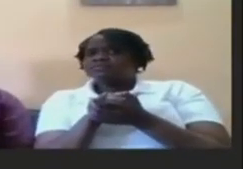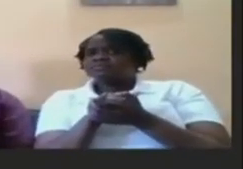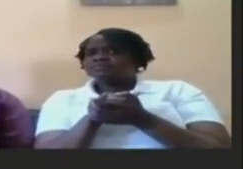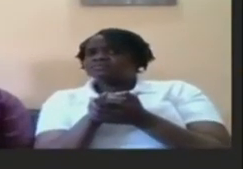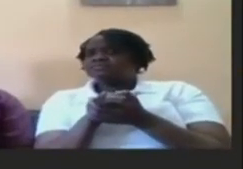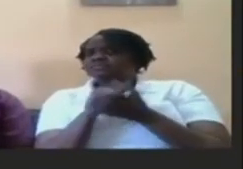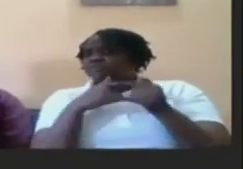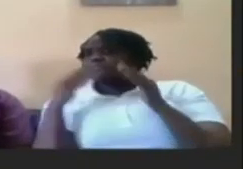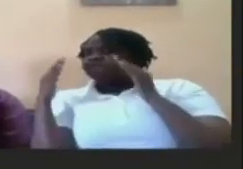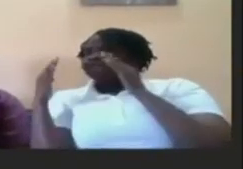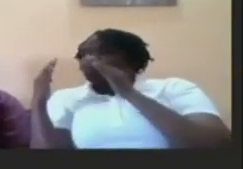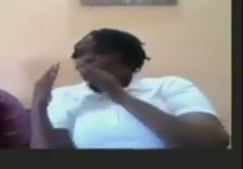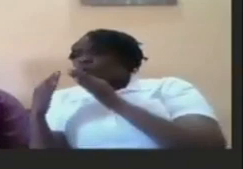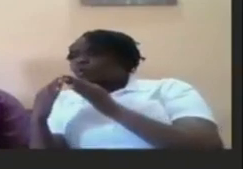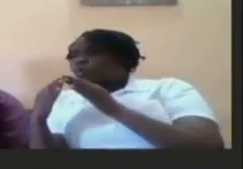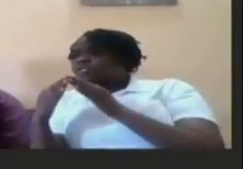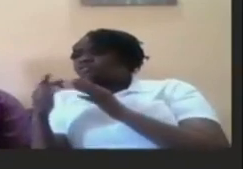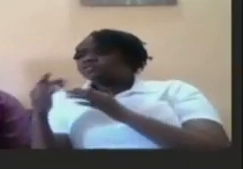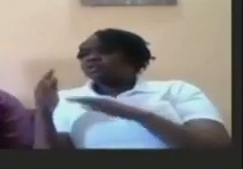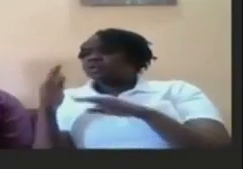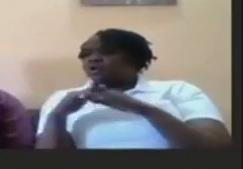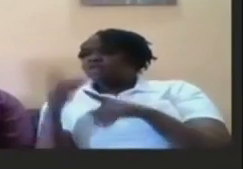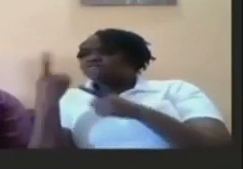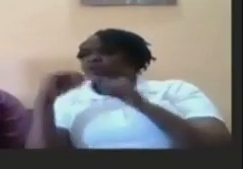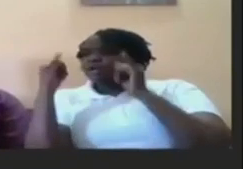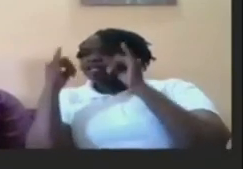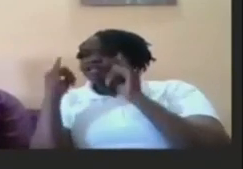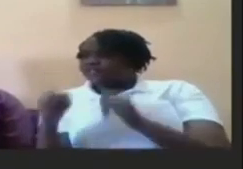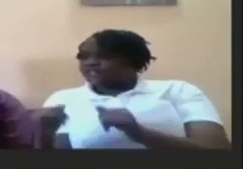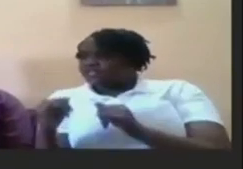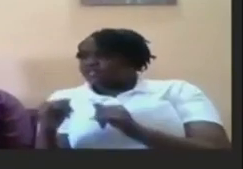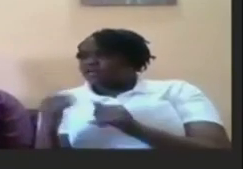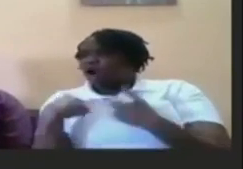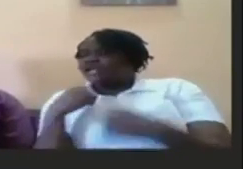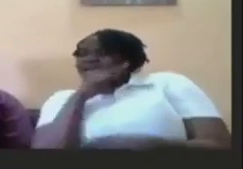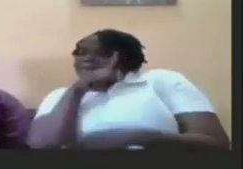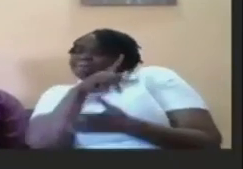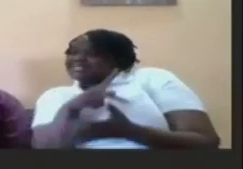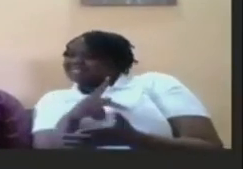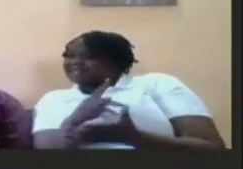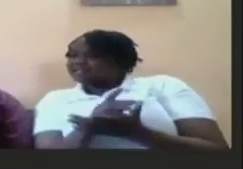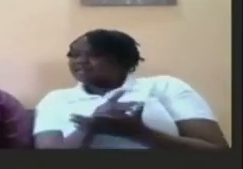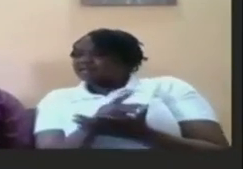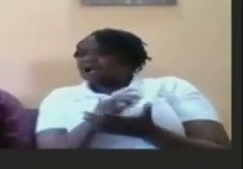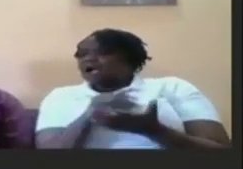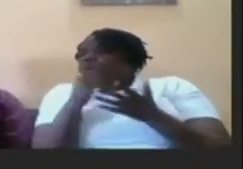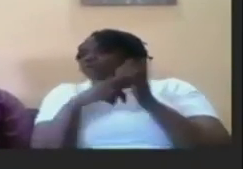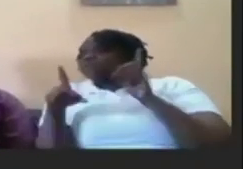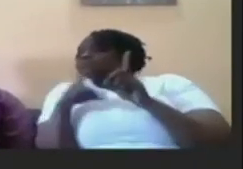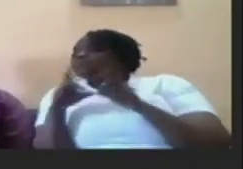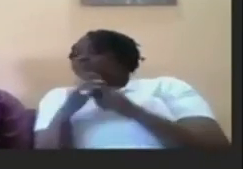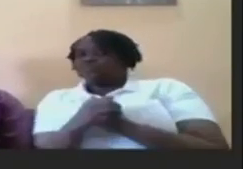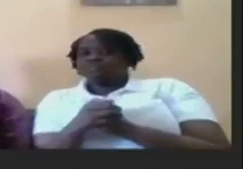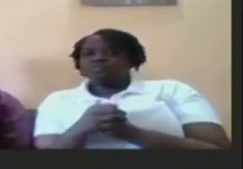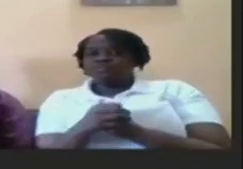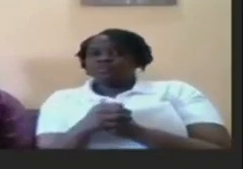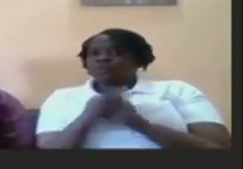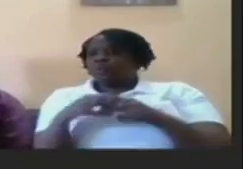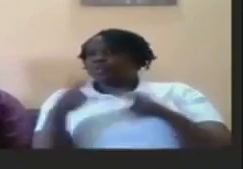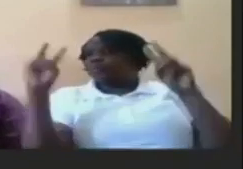the sign language for the individual based on their personality and what they portray and what brand they give so with